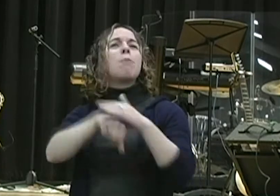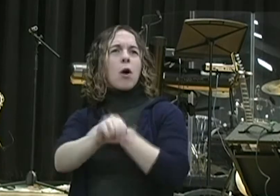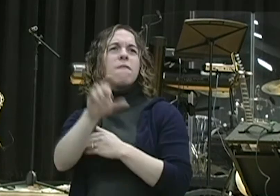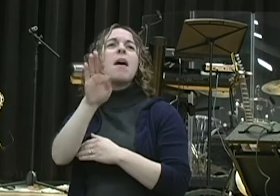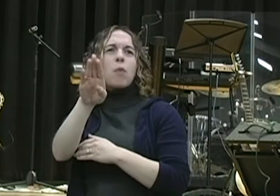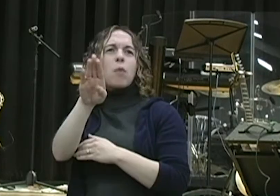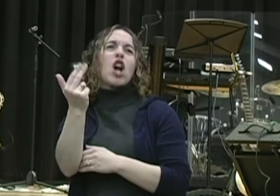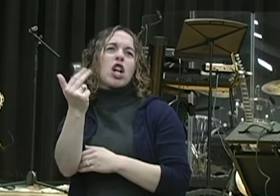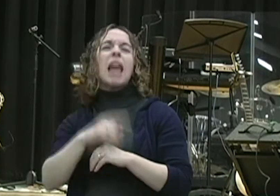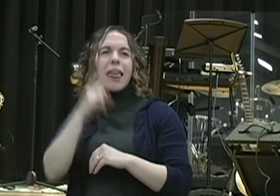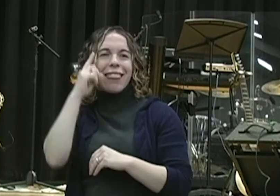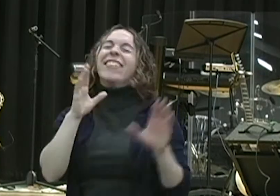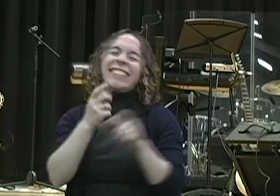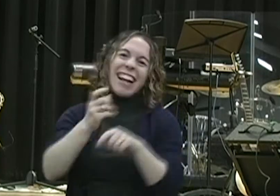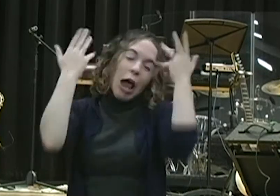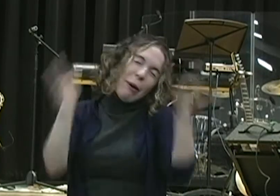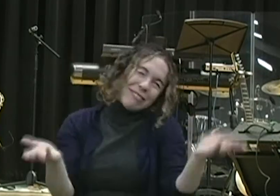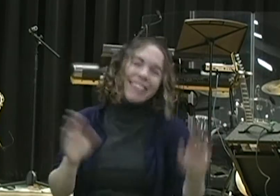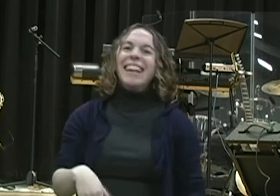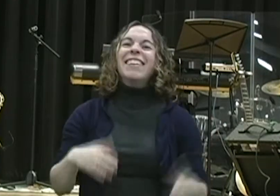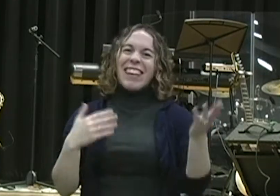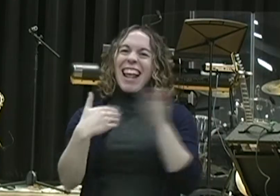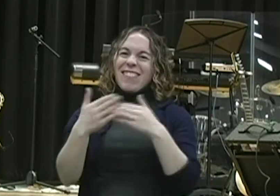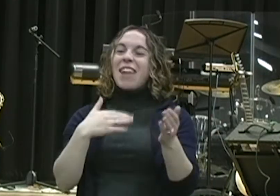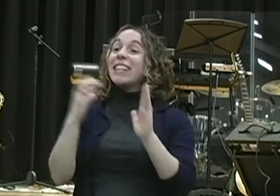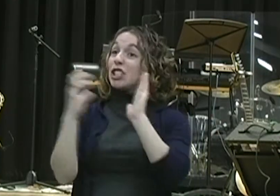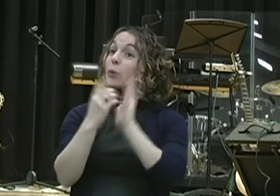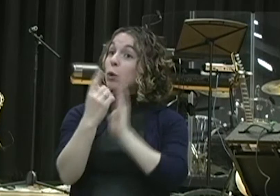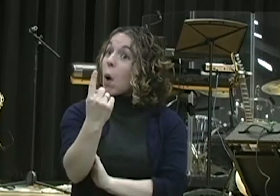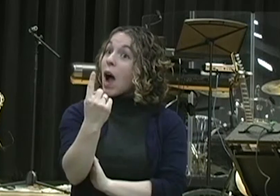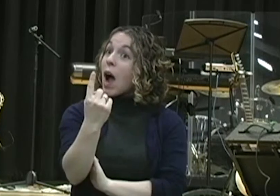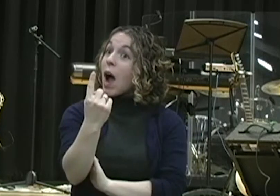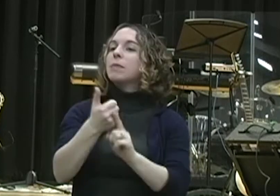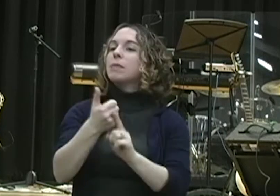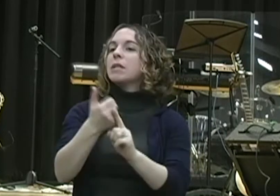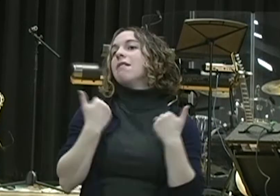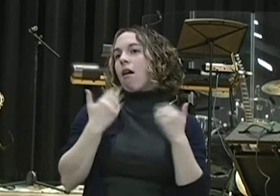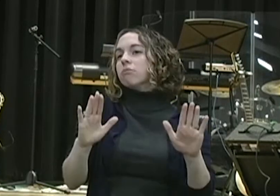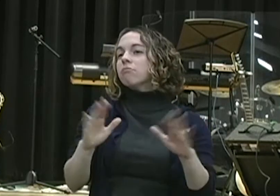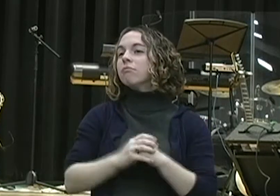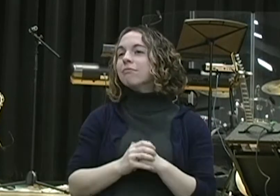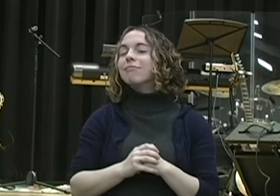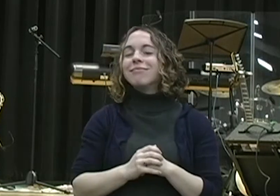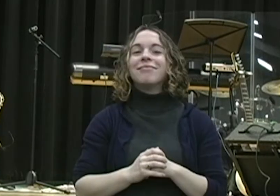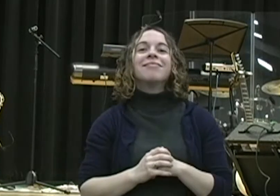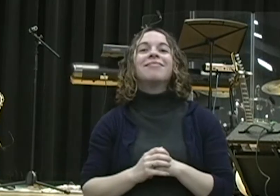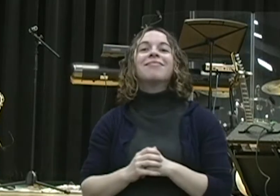But I think he's approximately, in chapter 1, I think he's approximately 17 years old. What's so cool about that? As we open the pages of his life,